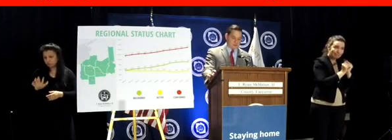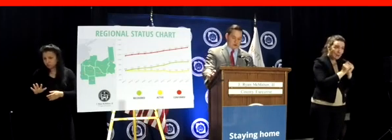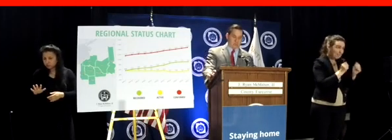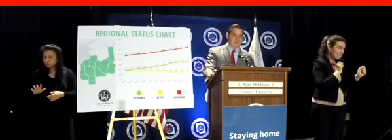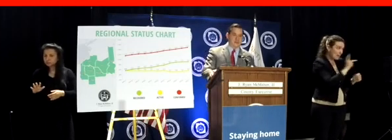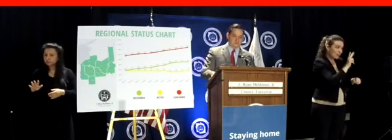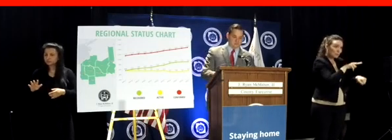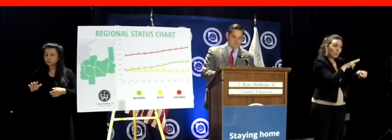stay strong and be safe.